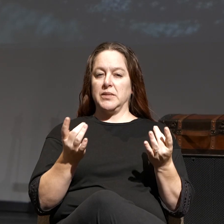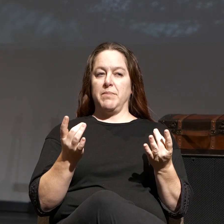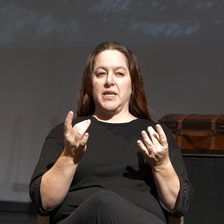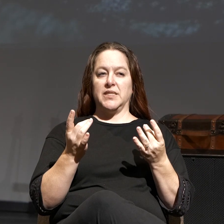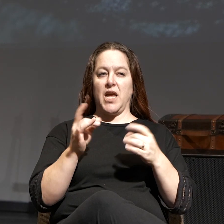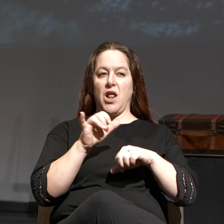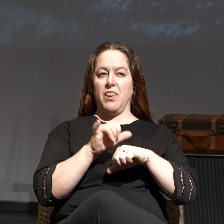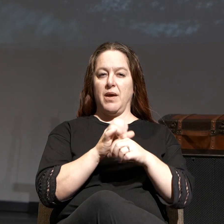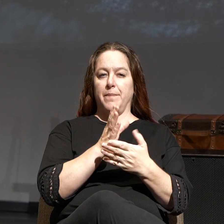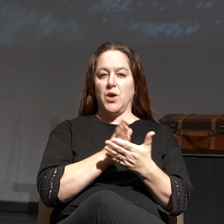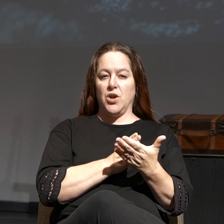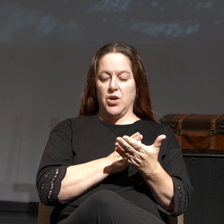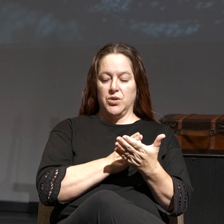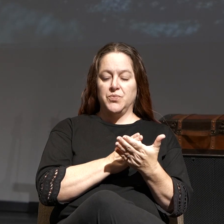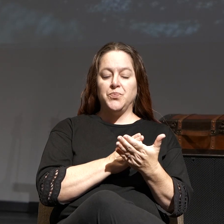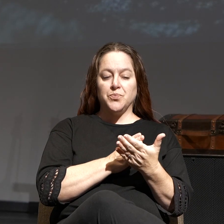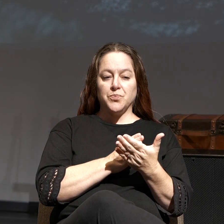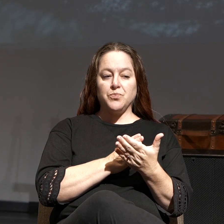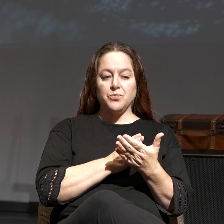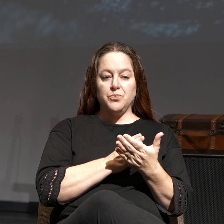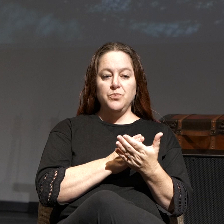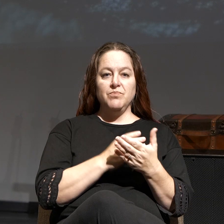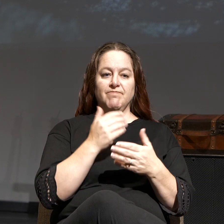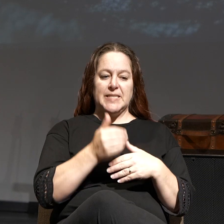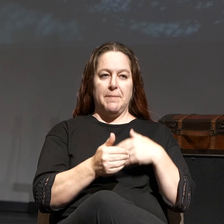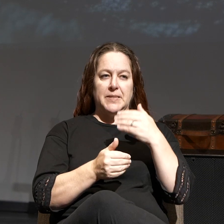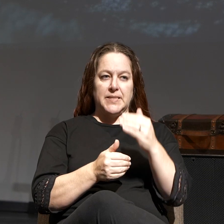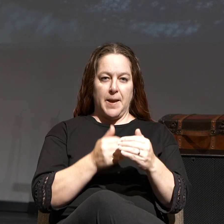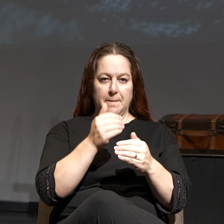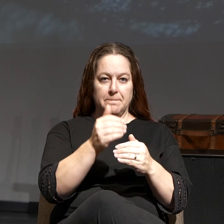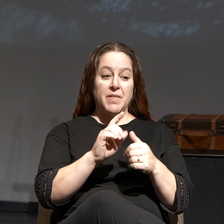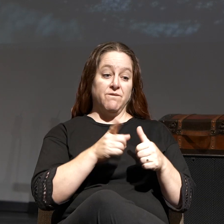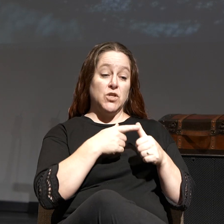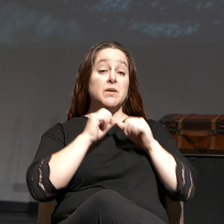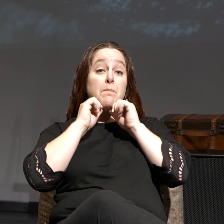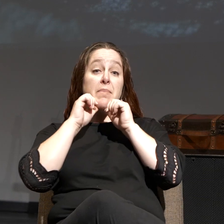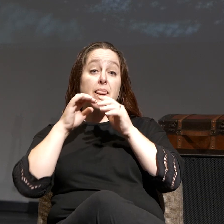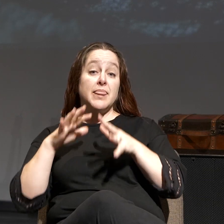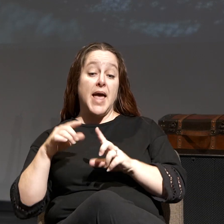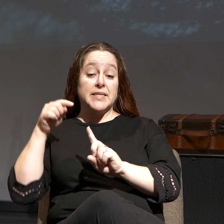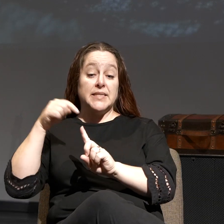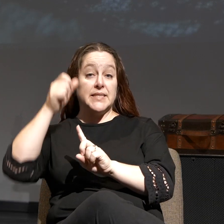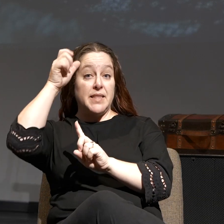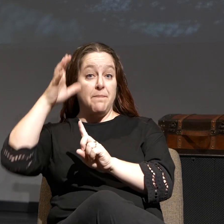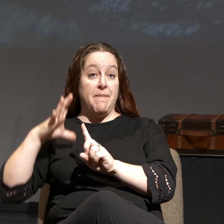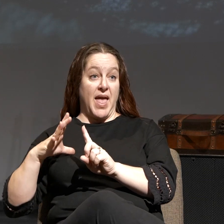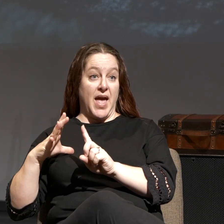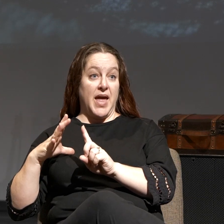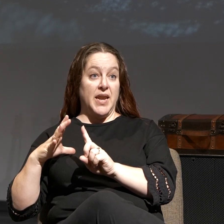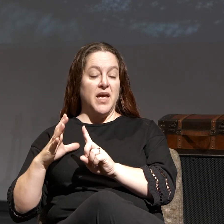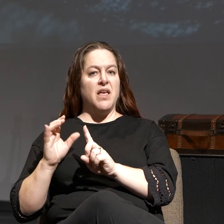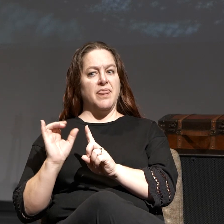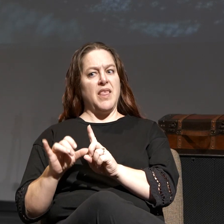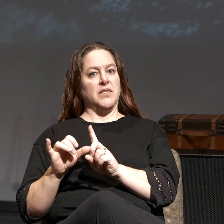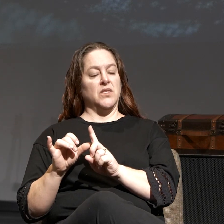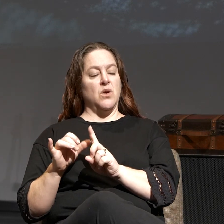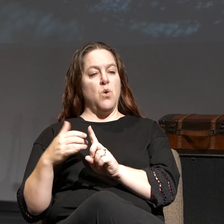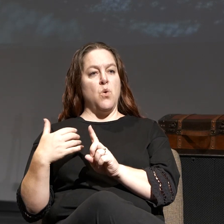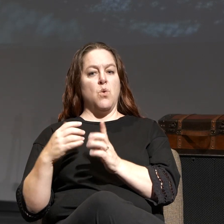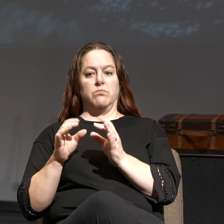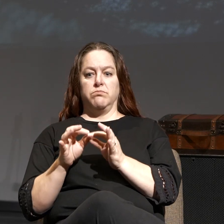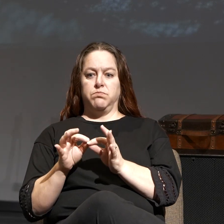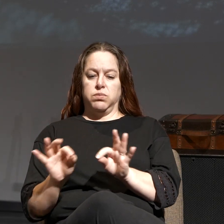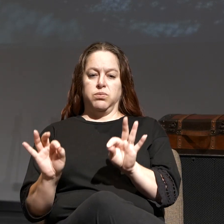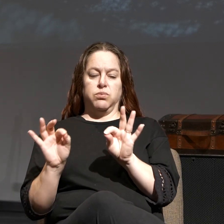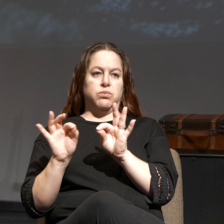this this morning. Let's kind of walk through this step by step. So first of all, he says, blessed is the man. This is a profound statement. We